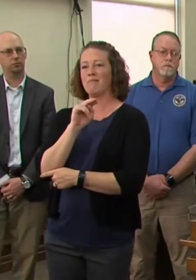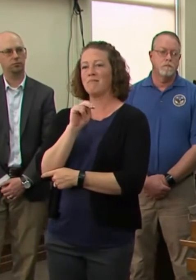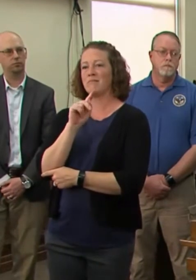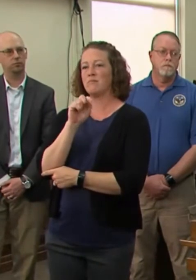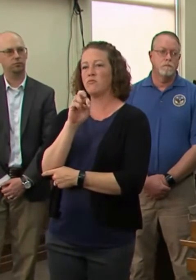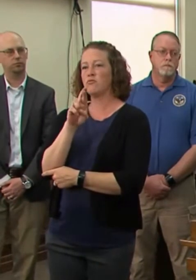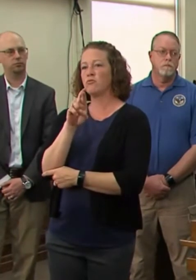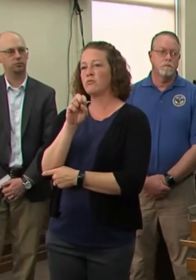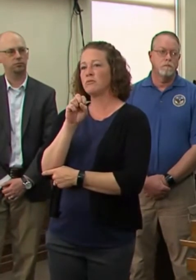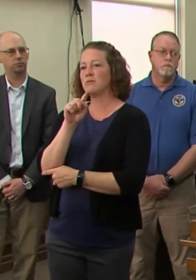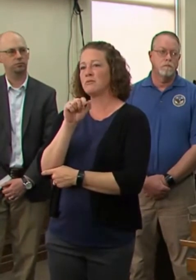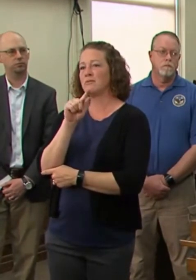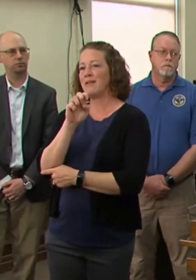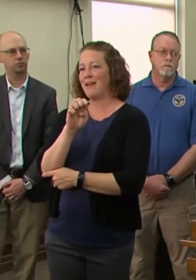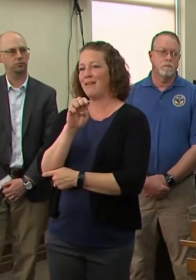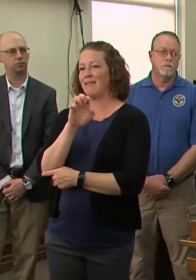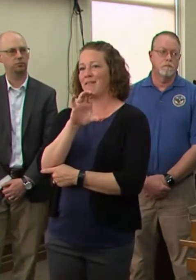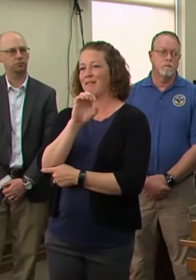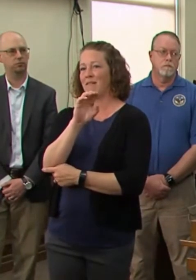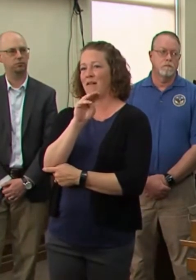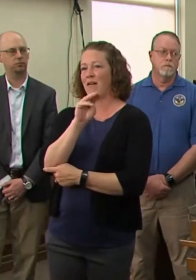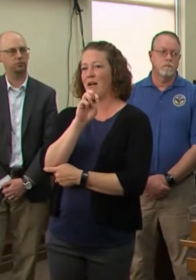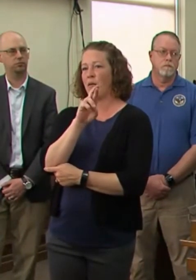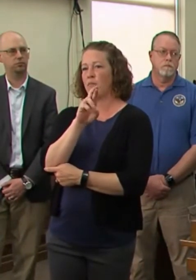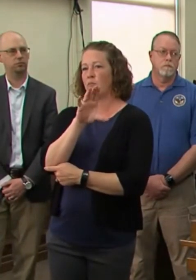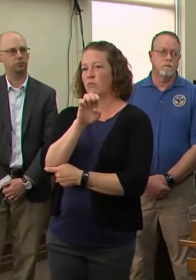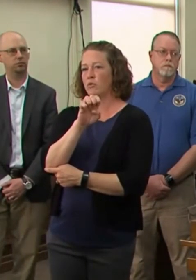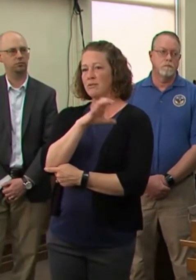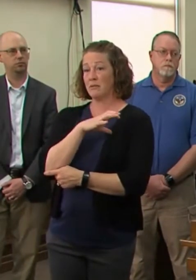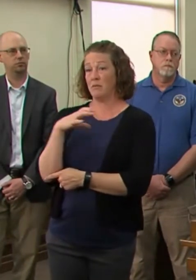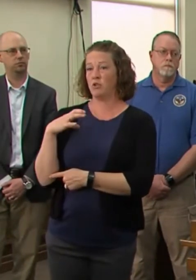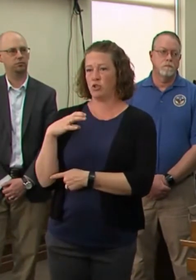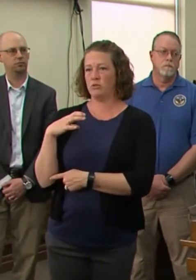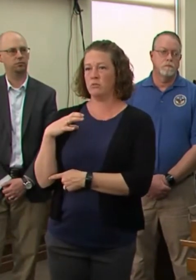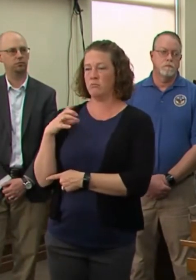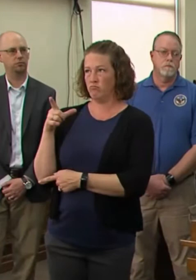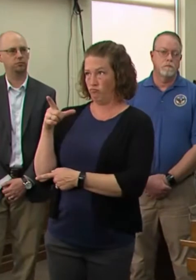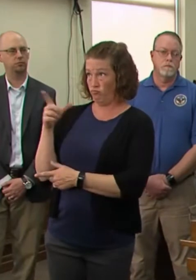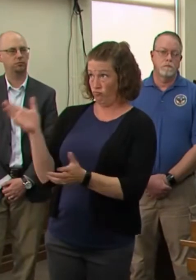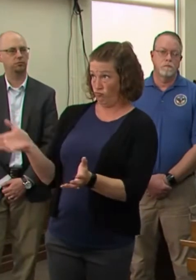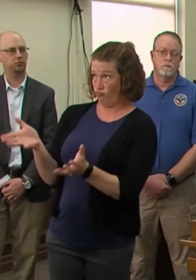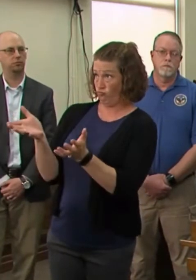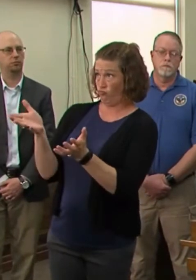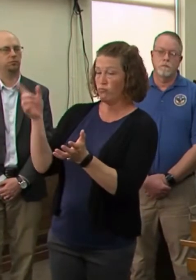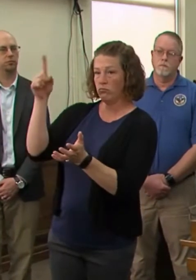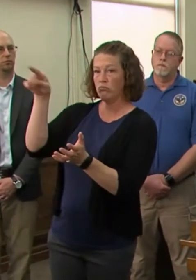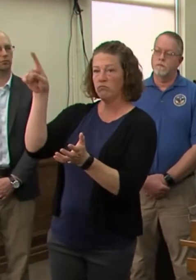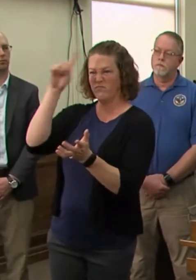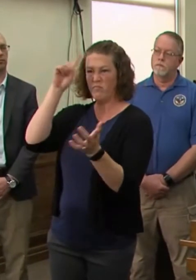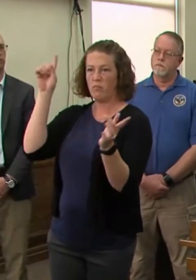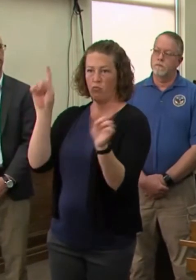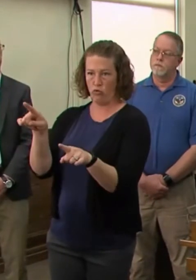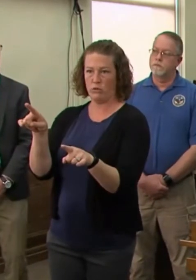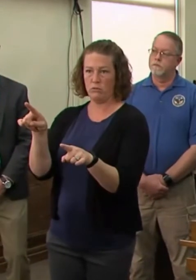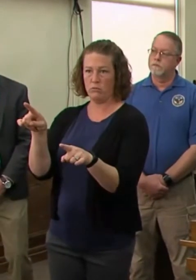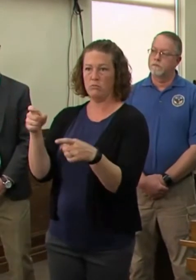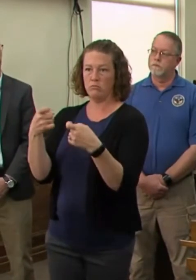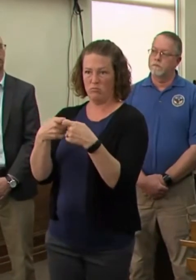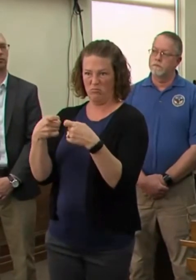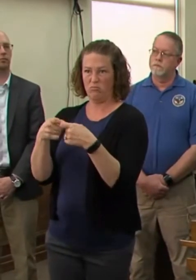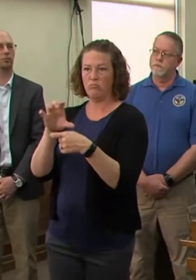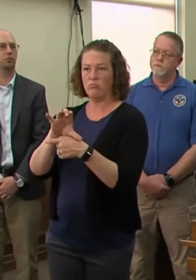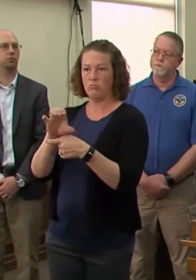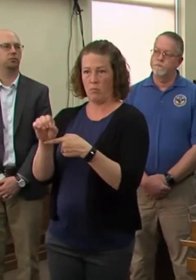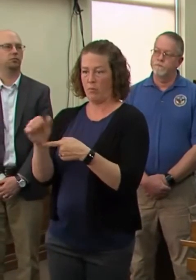same plea. And we have succeeded in getting the utilities to agree to a moratorium